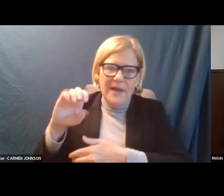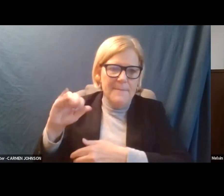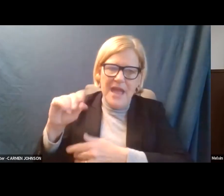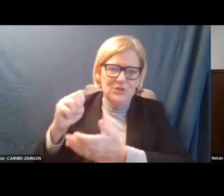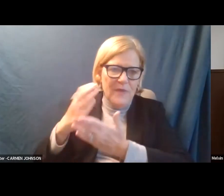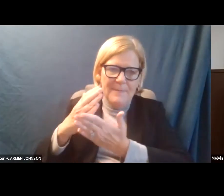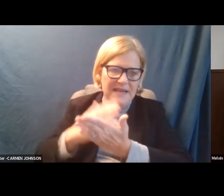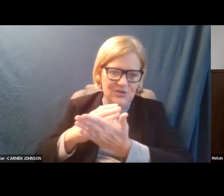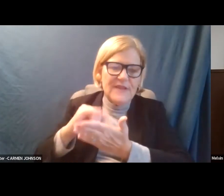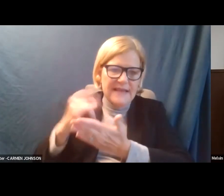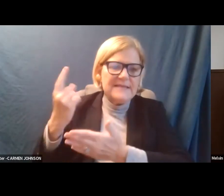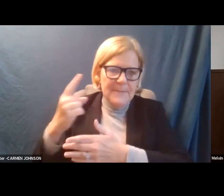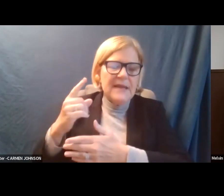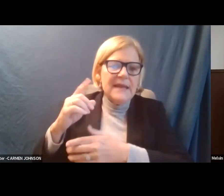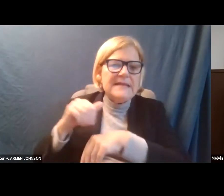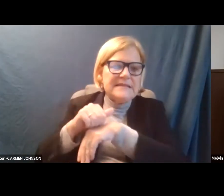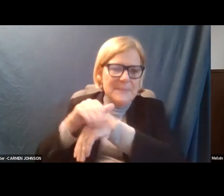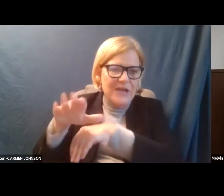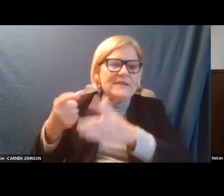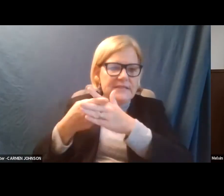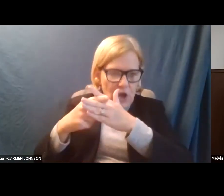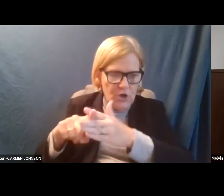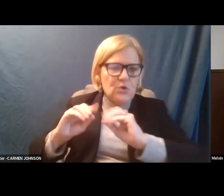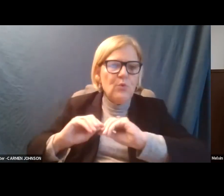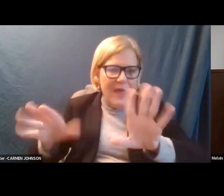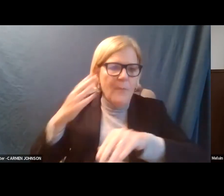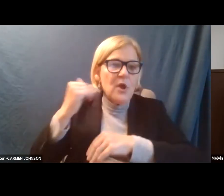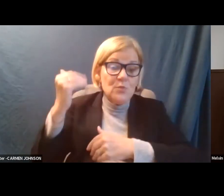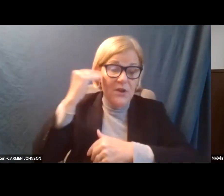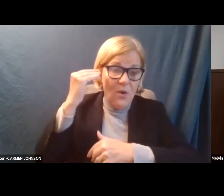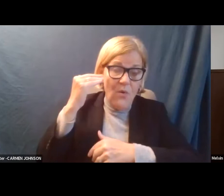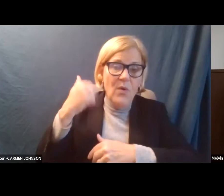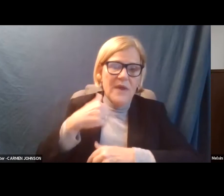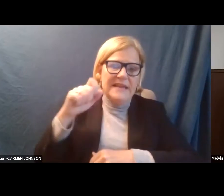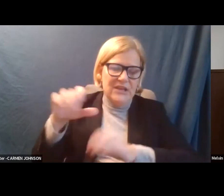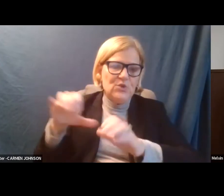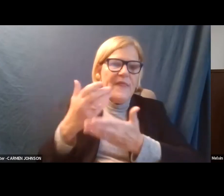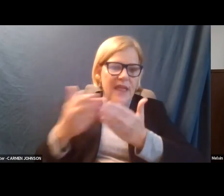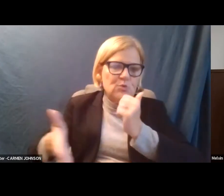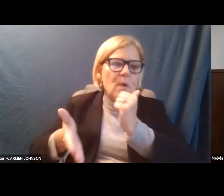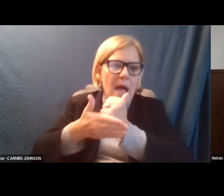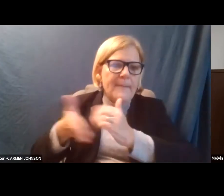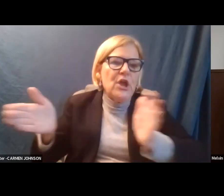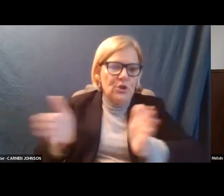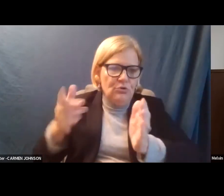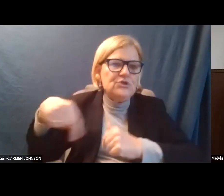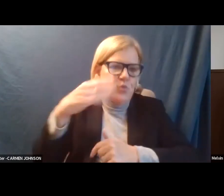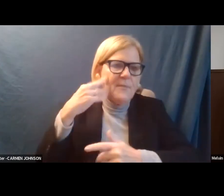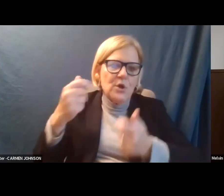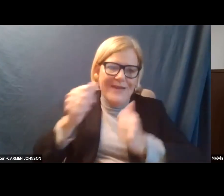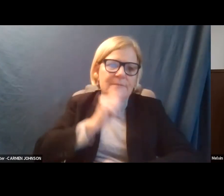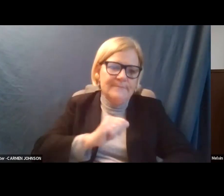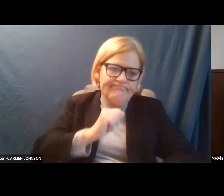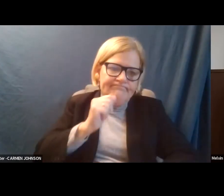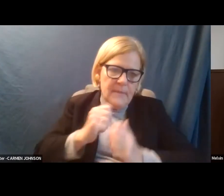It's just something dispatch has started to put out there. Cause we know any, we need to do things to help encourage you guys out there. Cause you deal with a lot